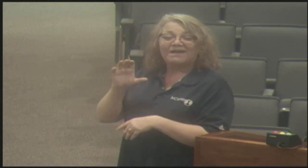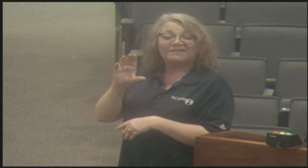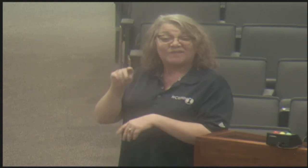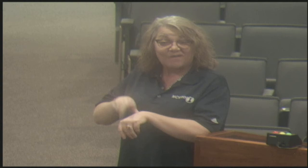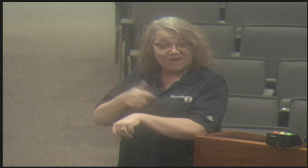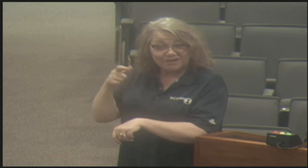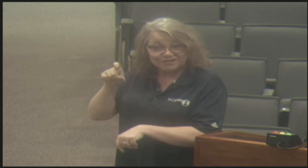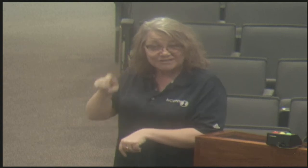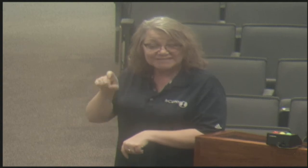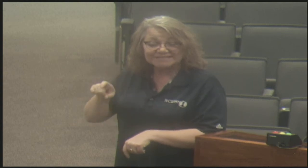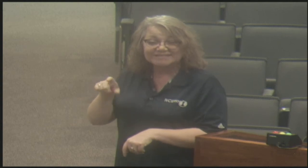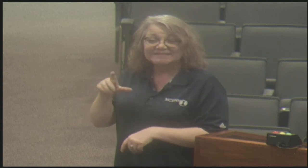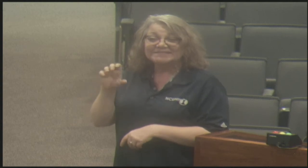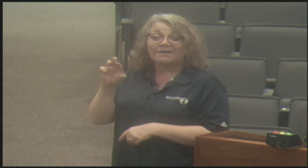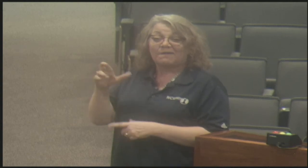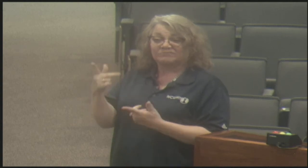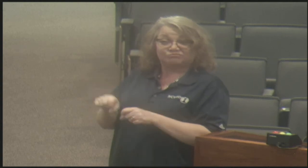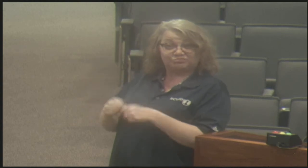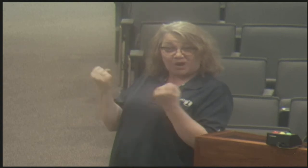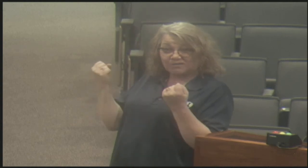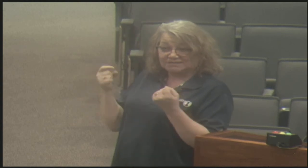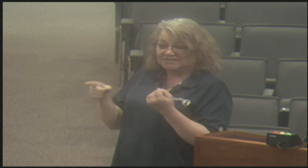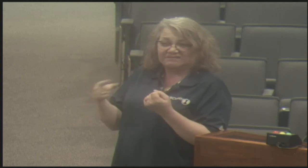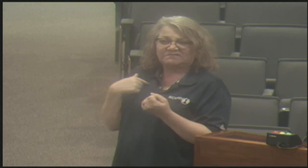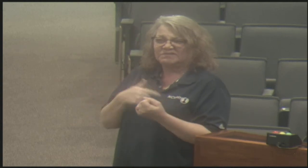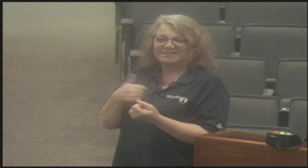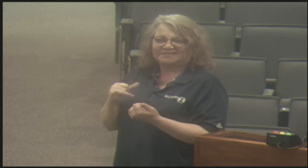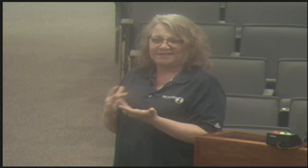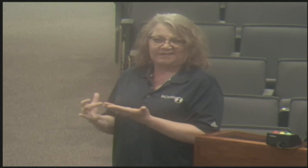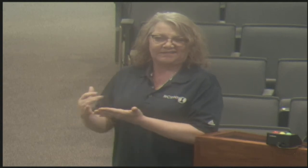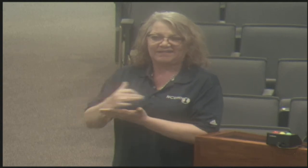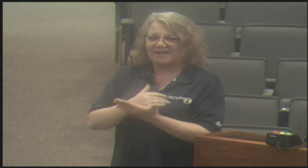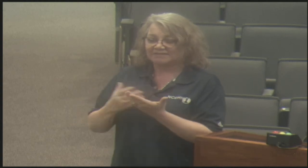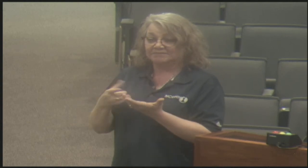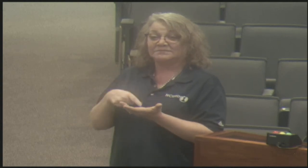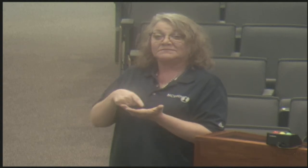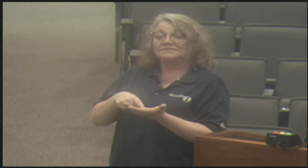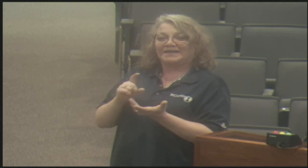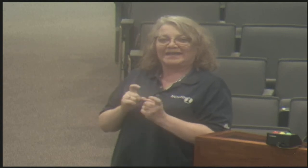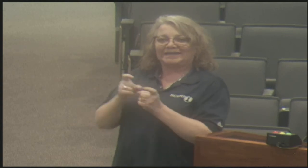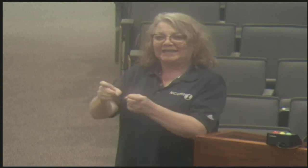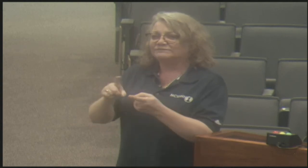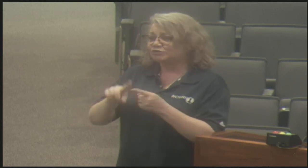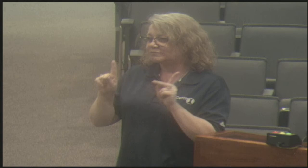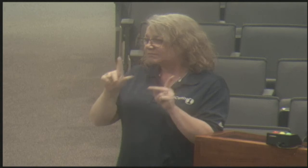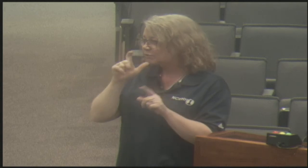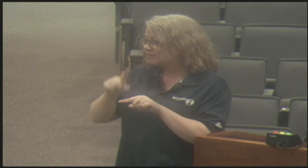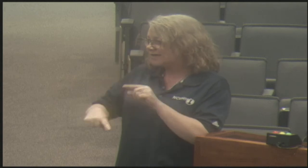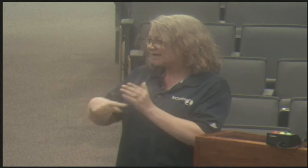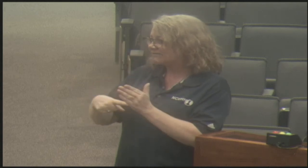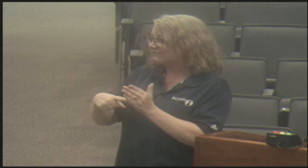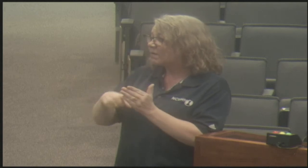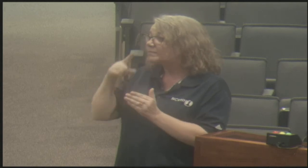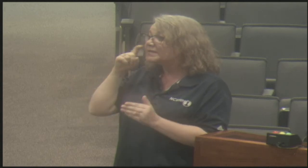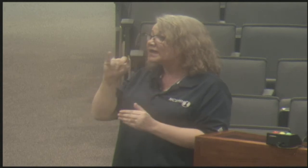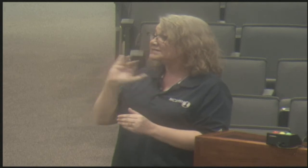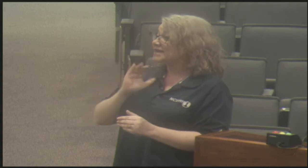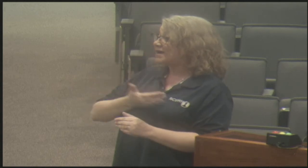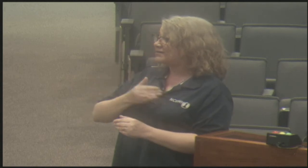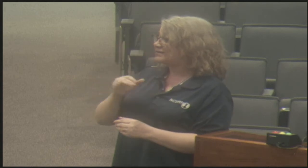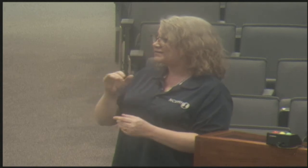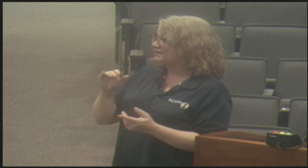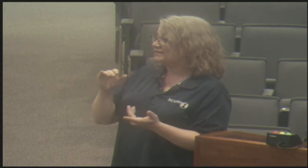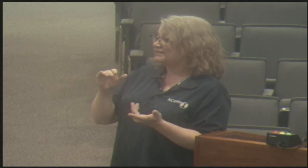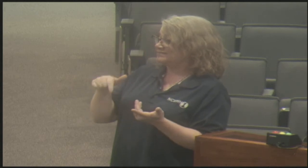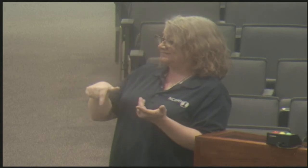that folks aren't using anymore. Maybe they find that they're no longer needed or even that they're broken. We would still collect those so